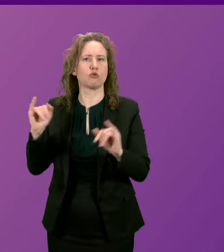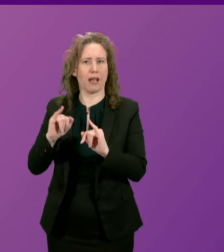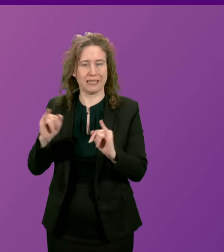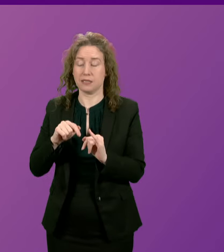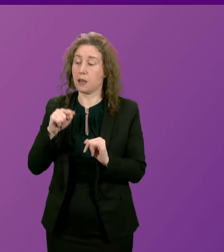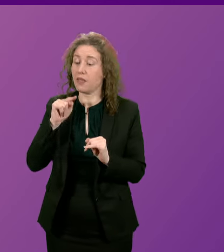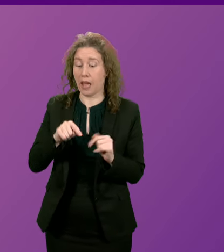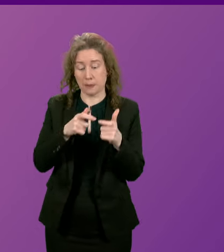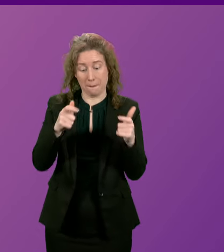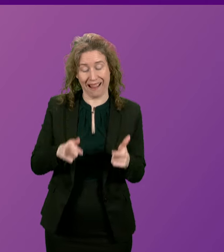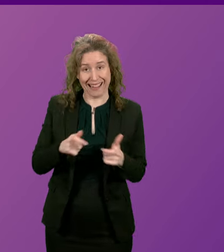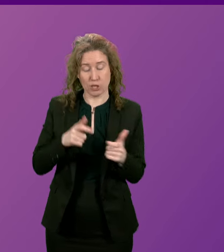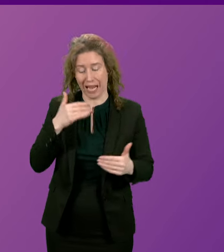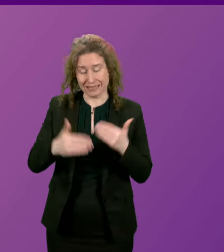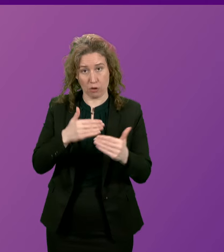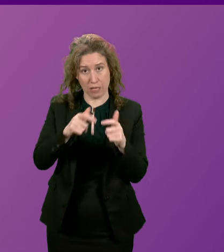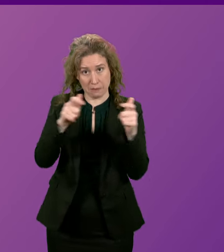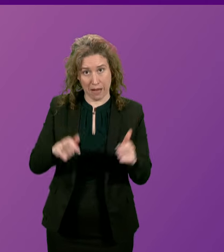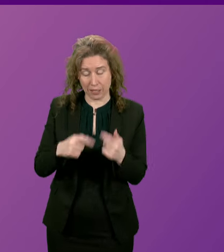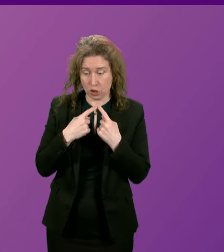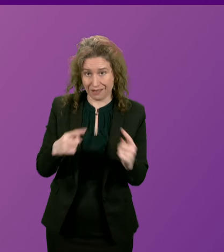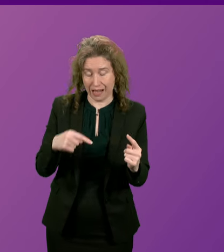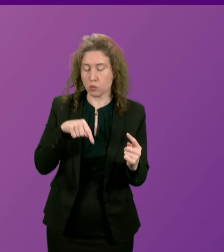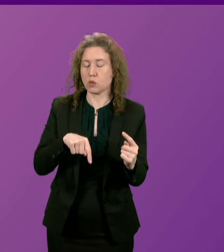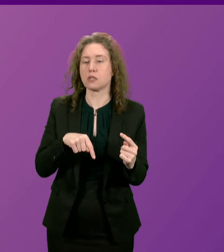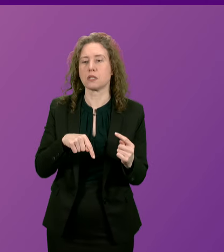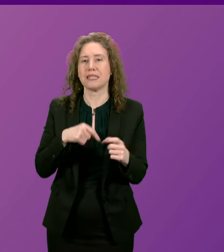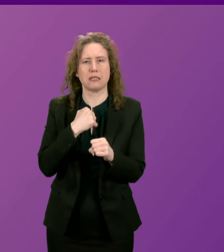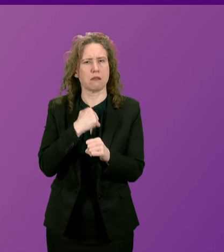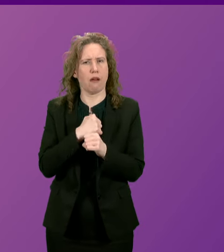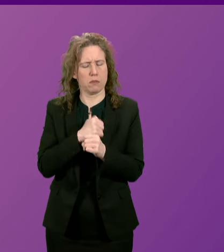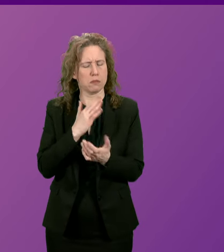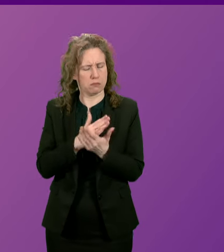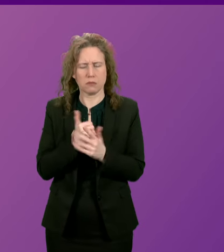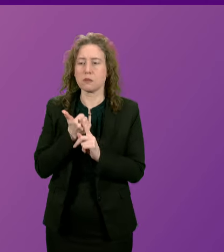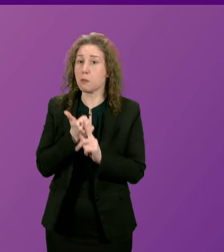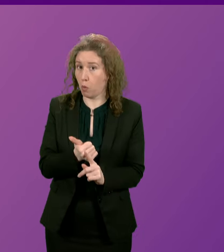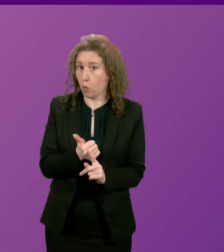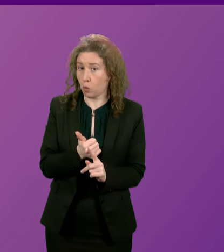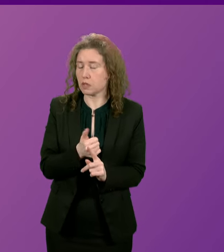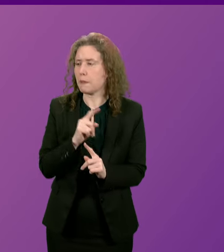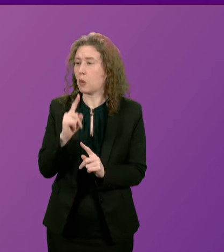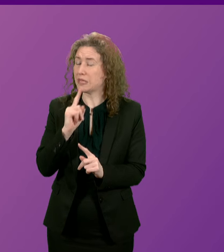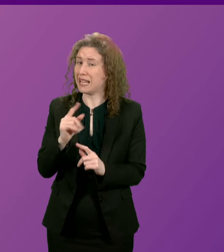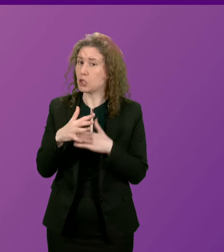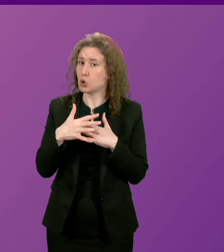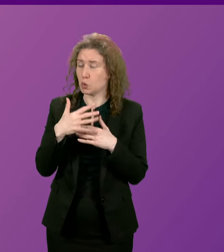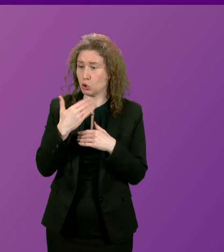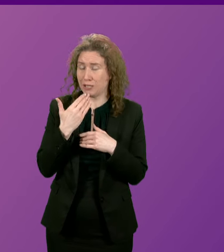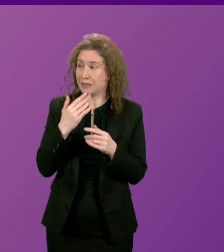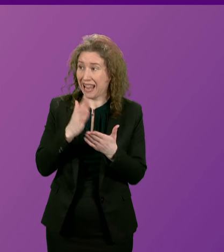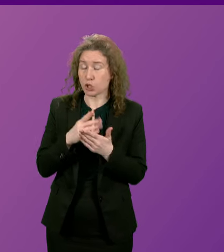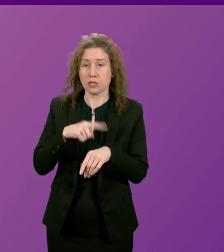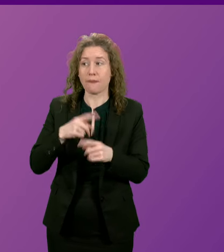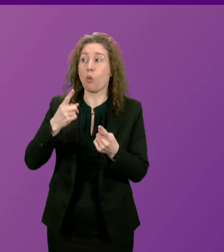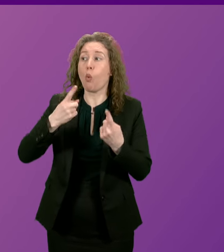policy package is one that of course this government absolutely supports but I would say to the Greens it's now time for all of us